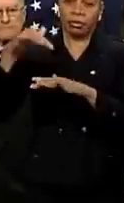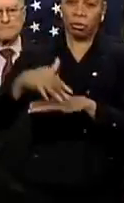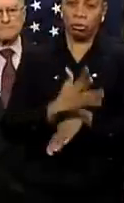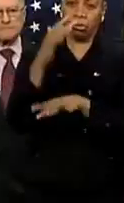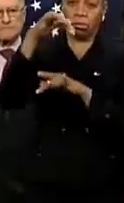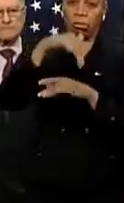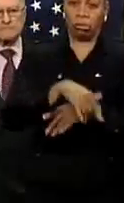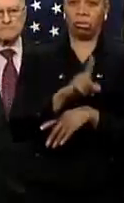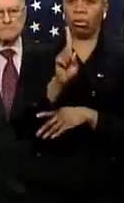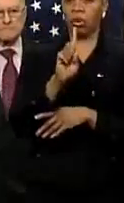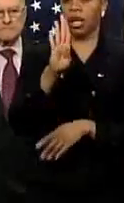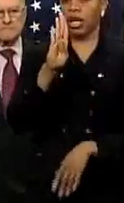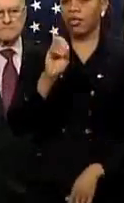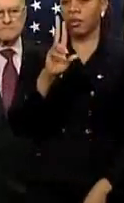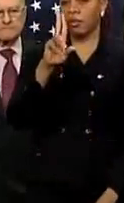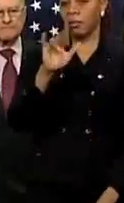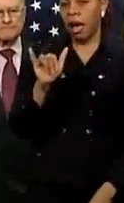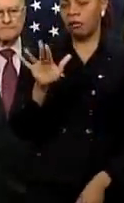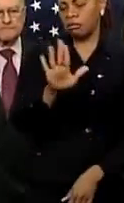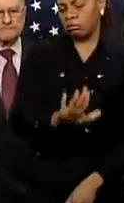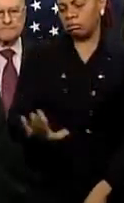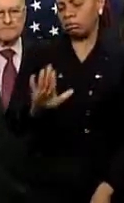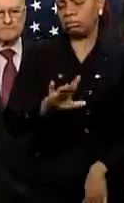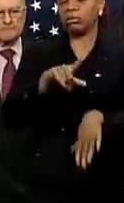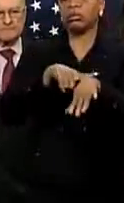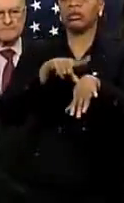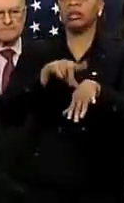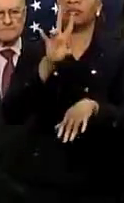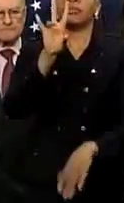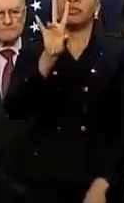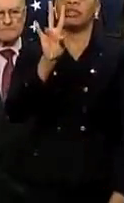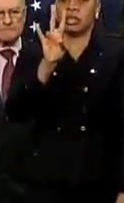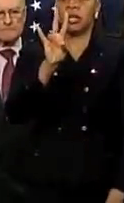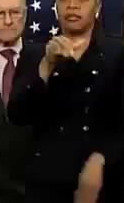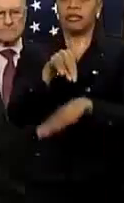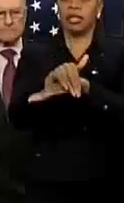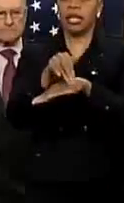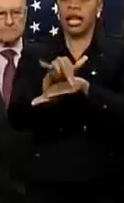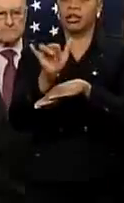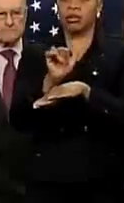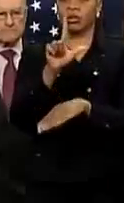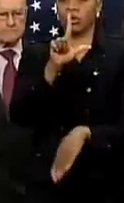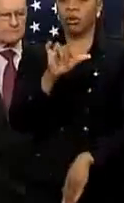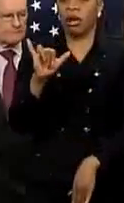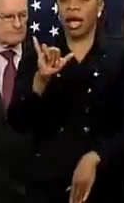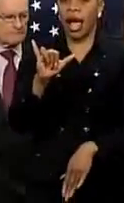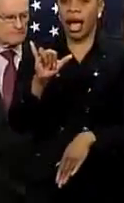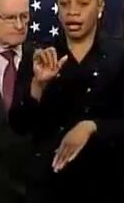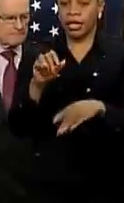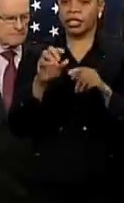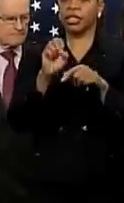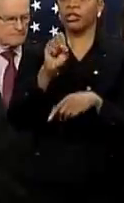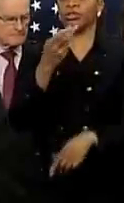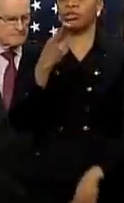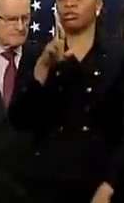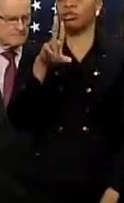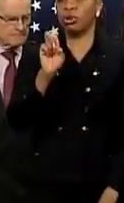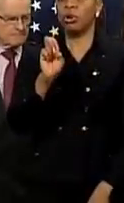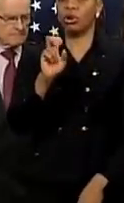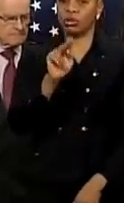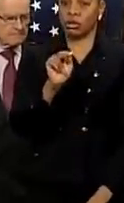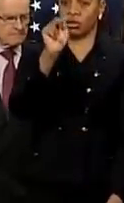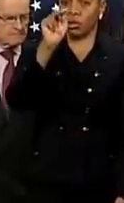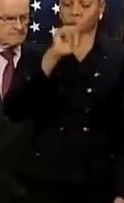at the Bowery shortly after 7 p.m. and along the Long Island Sound shores of northern Queens and the Bronx